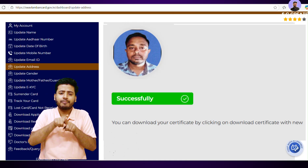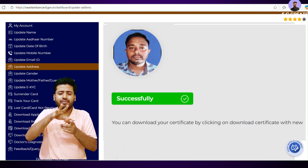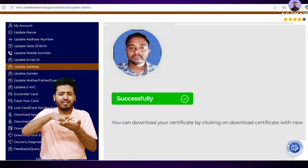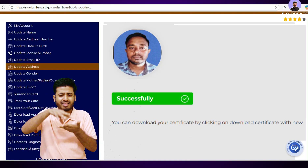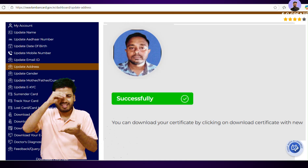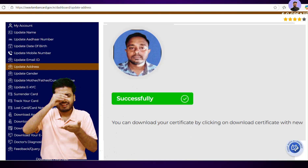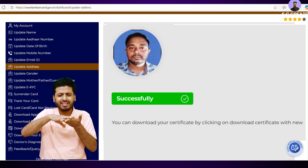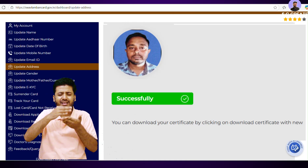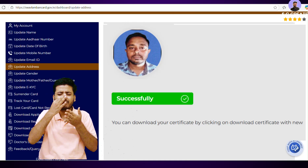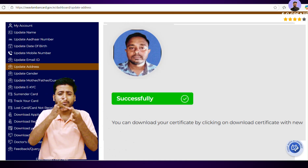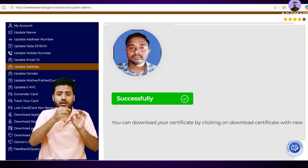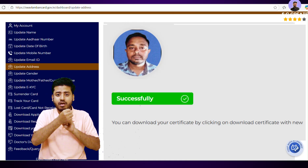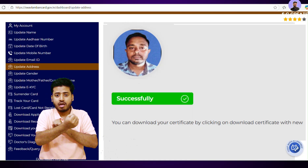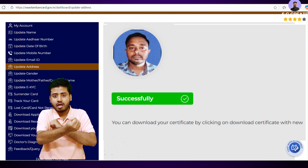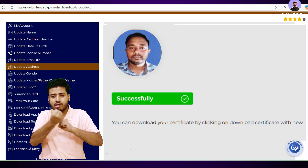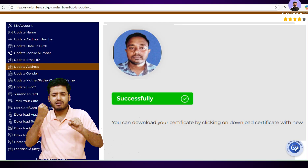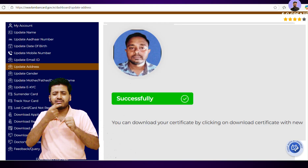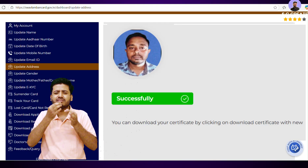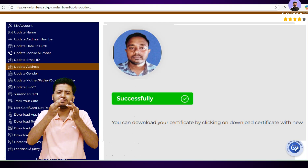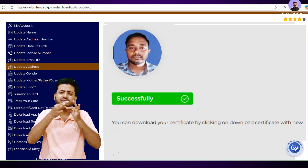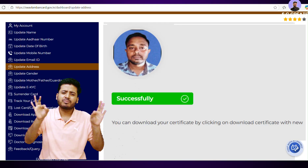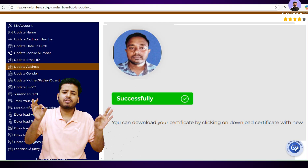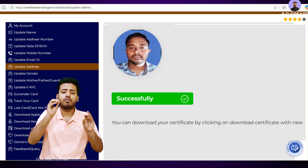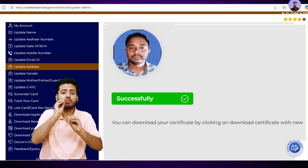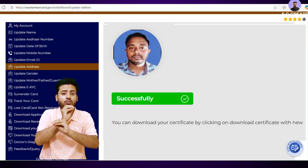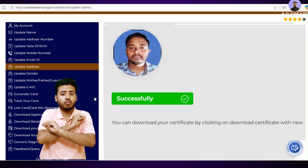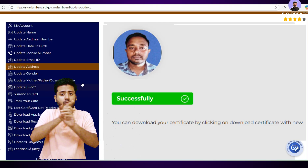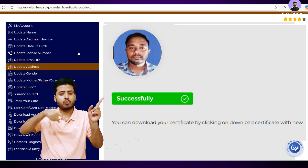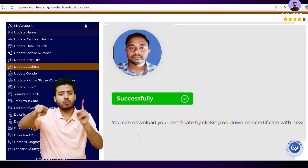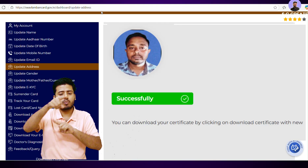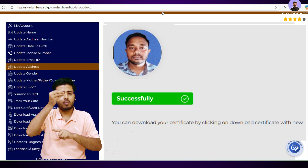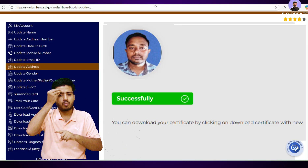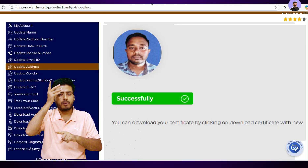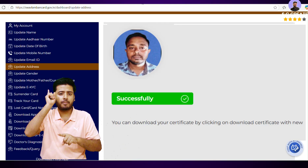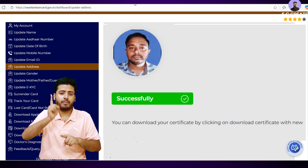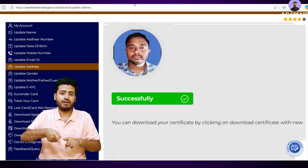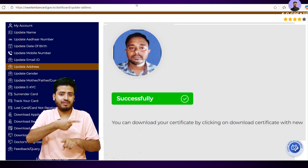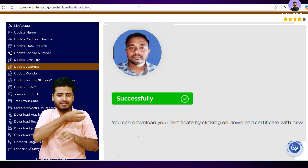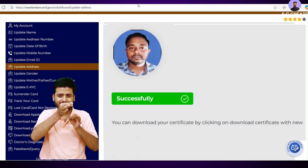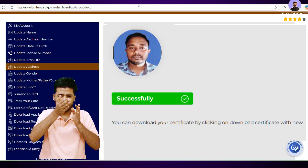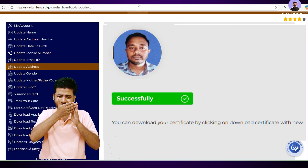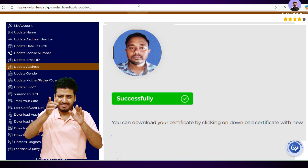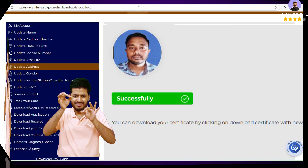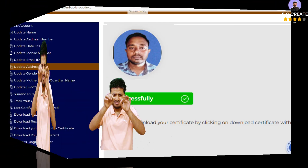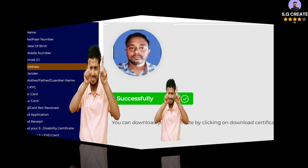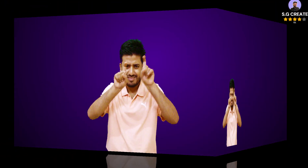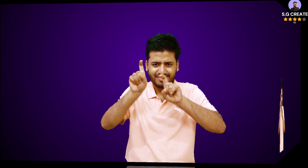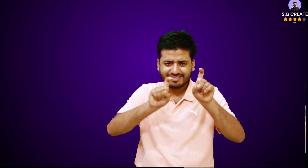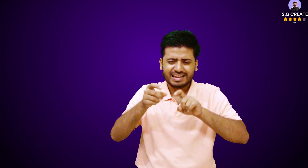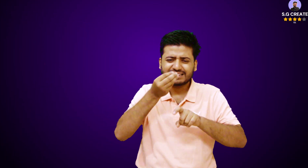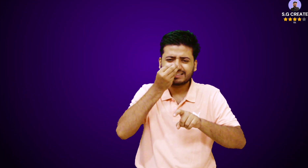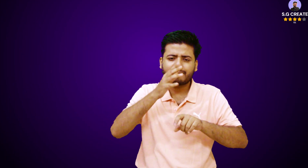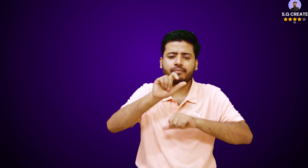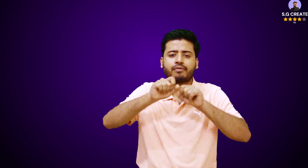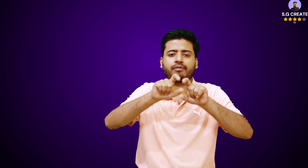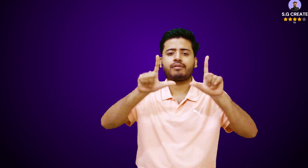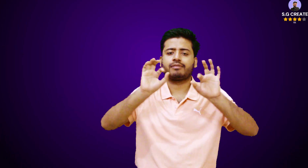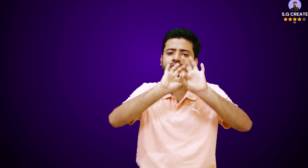the UIDAI first. You can do this at myadhaar.uidai.gov.in. To update your address on Udeed,